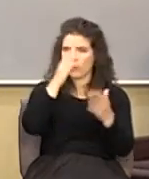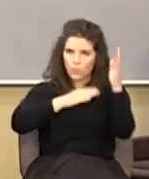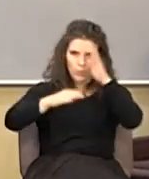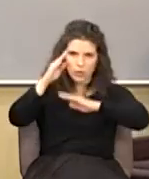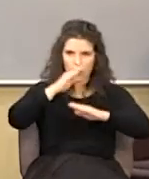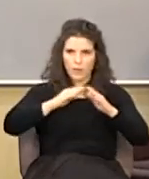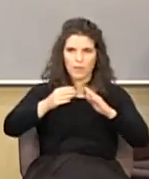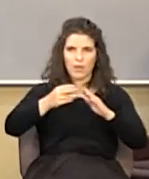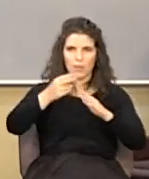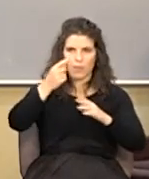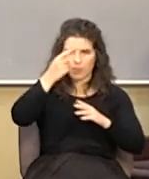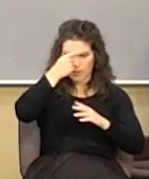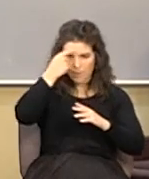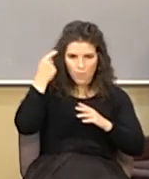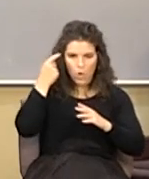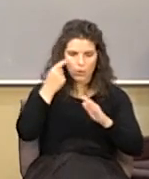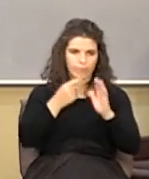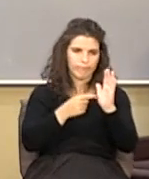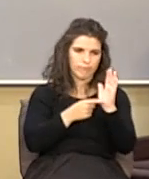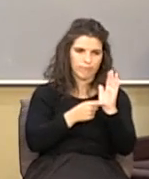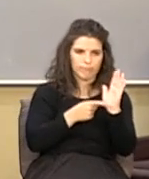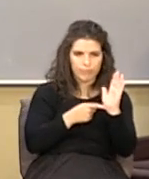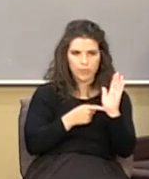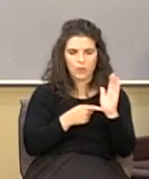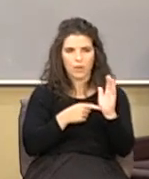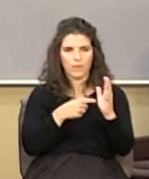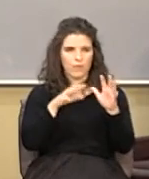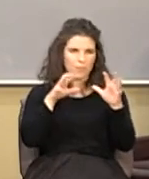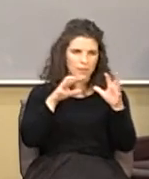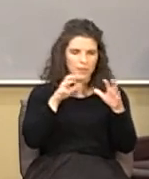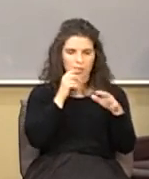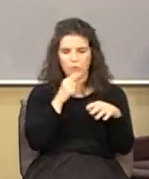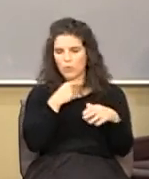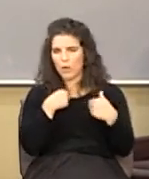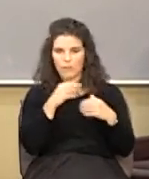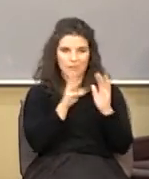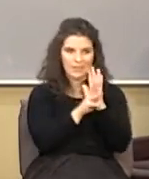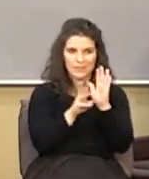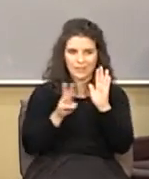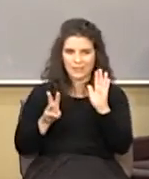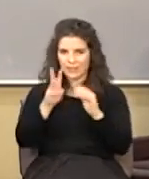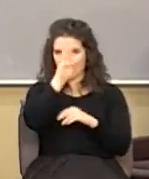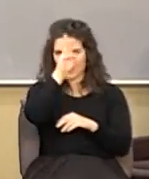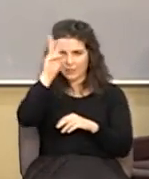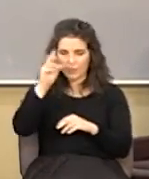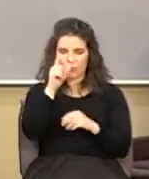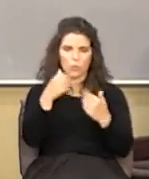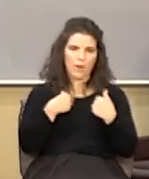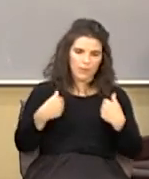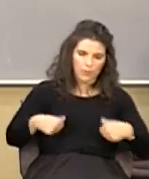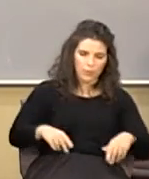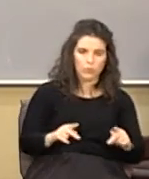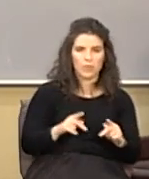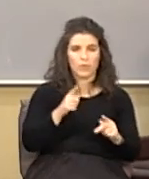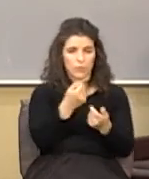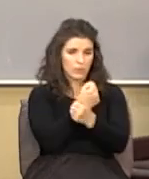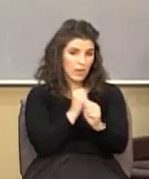the opportunity if you're saved if you're lost you might as well just kick back and take it because you know but